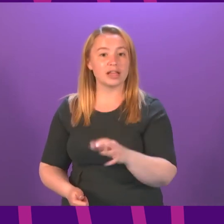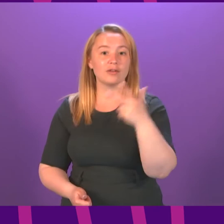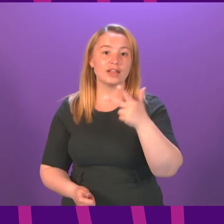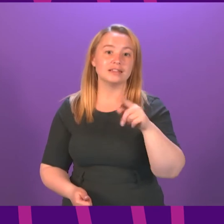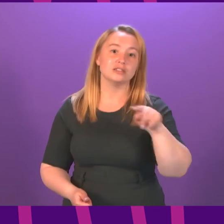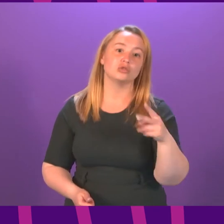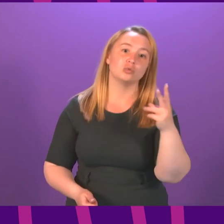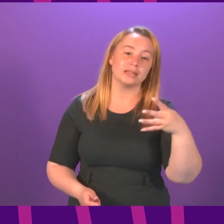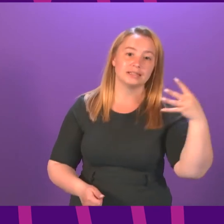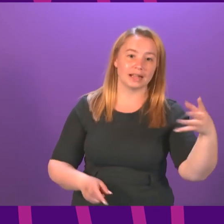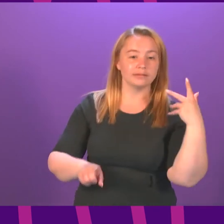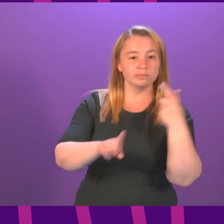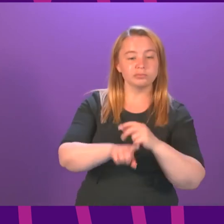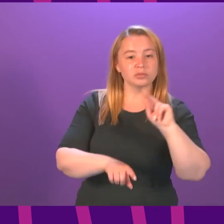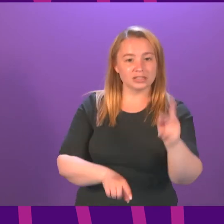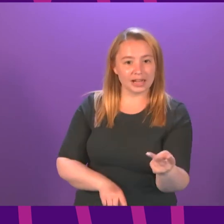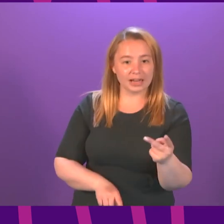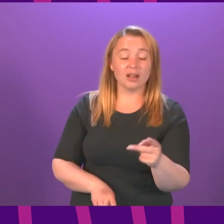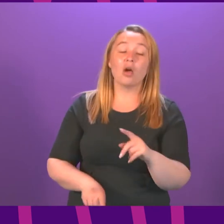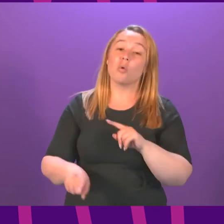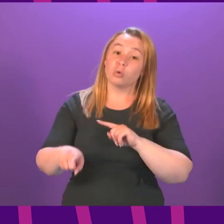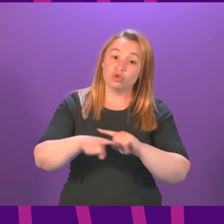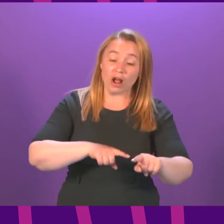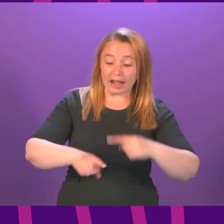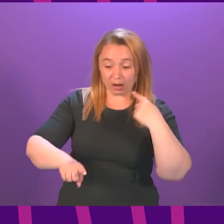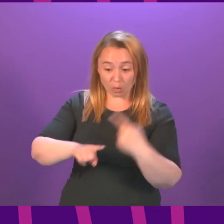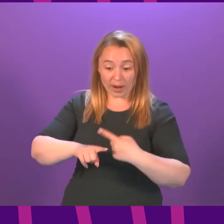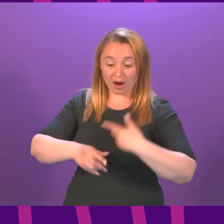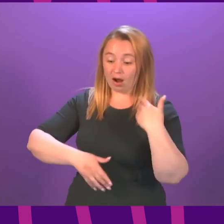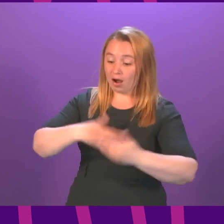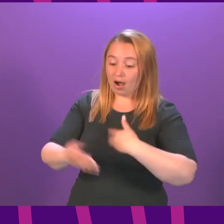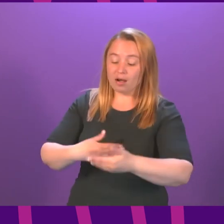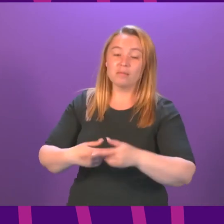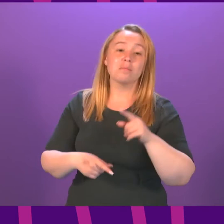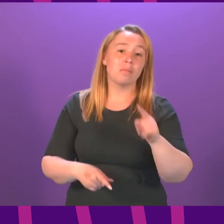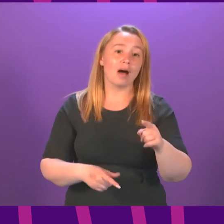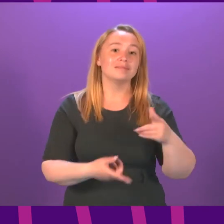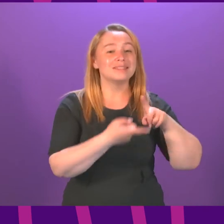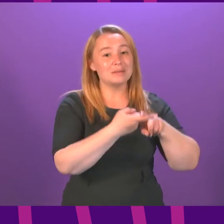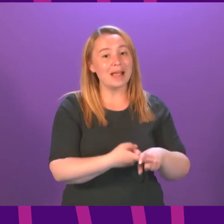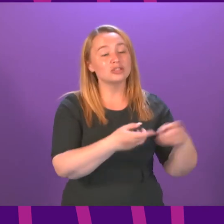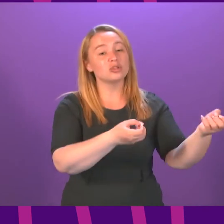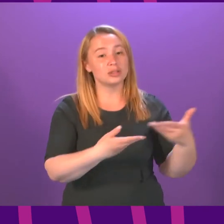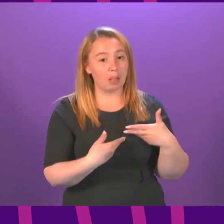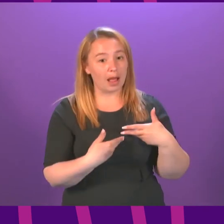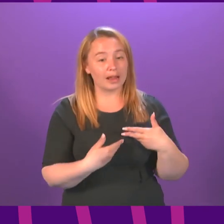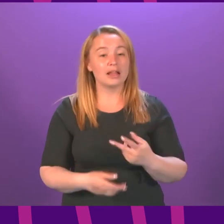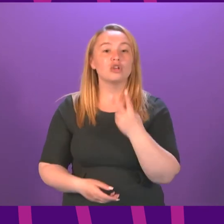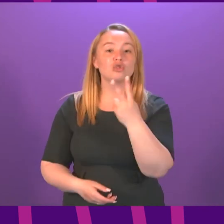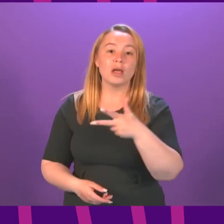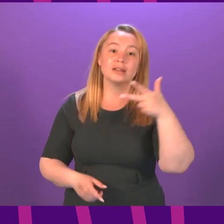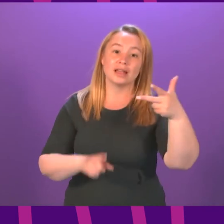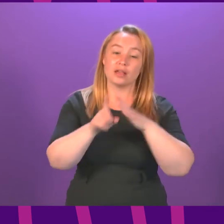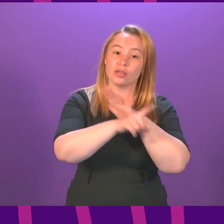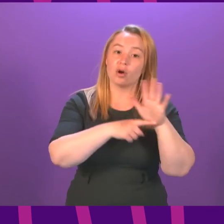olds so we will speed that up as much as supplies allow us to do and on the point of review it's 28th of June